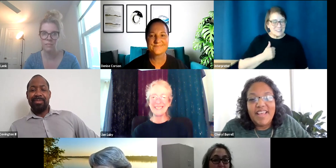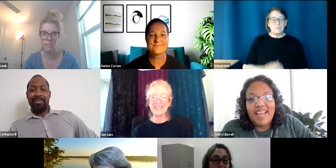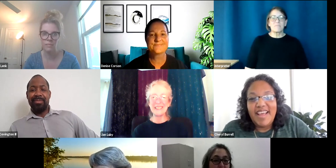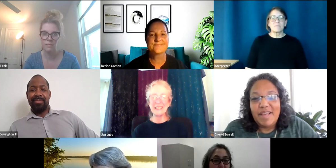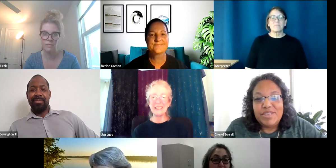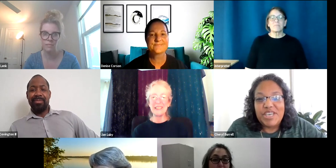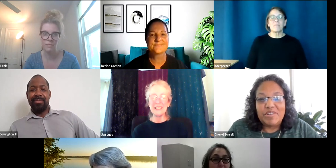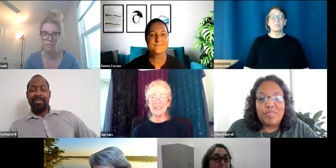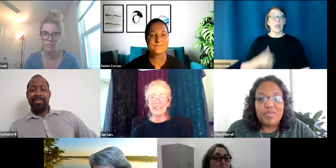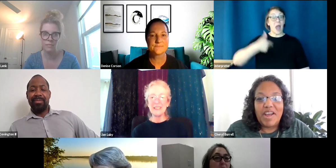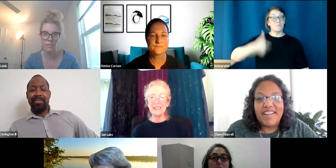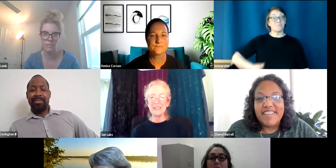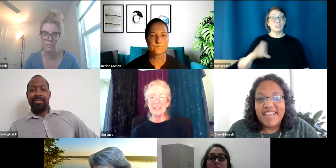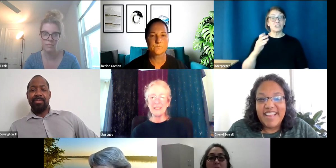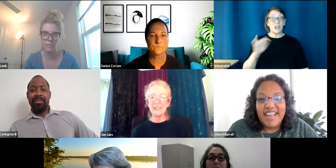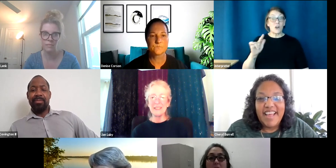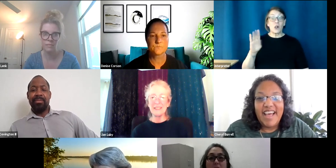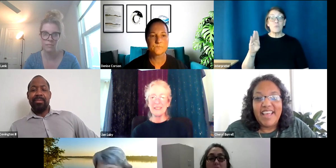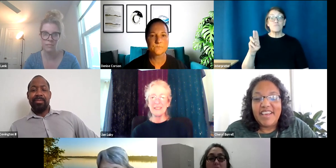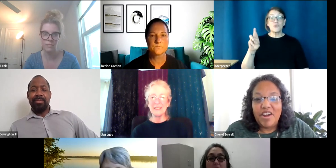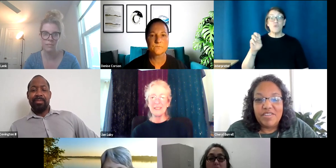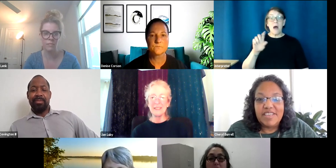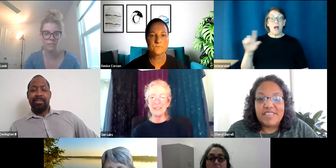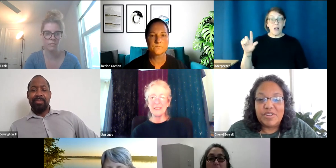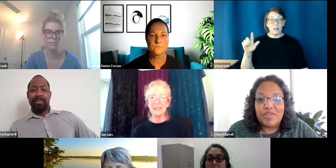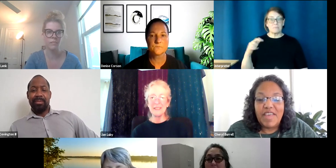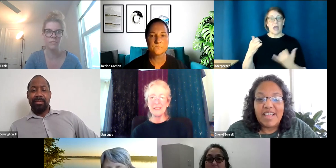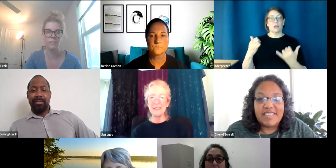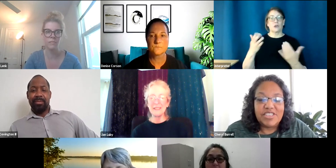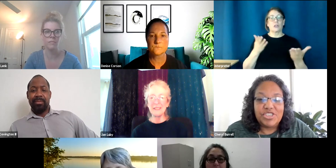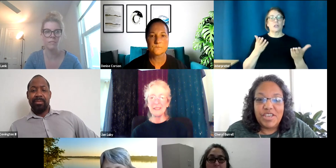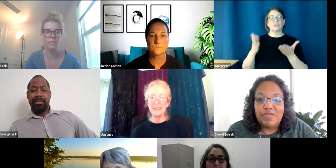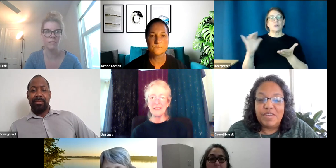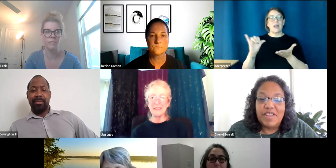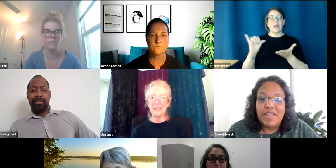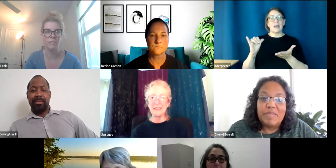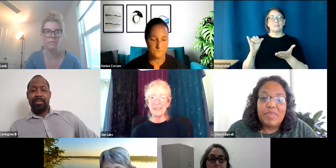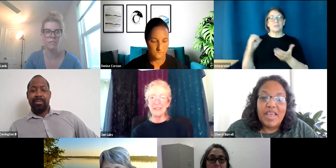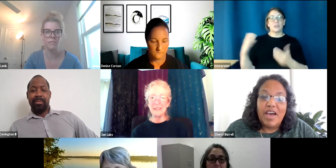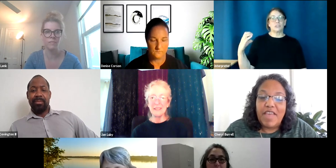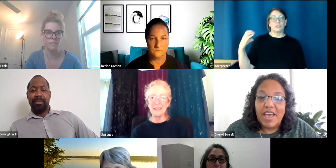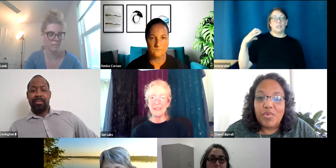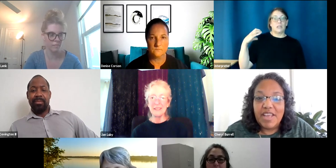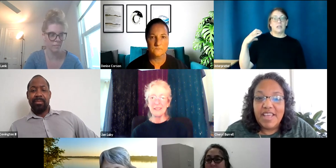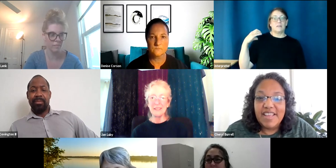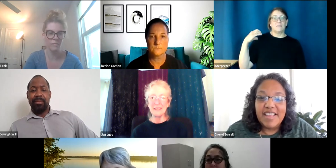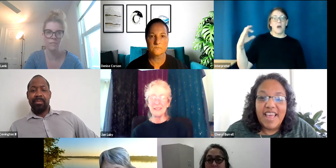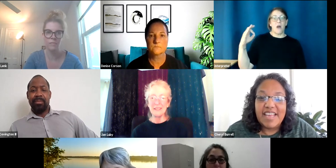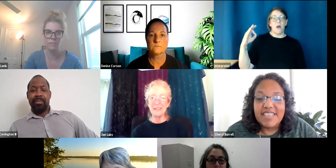I'm Cheryl Burrell. I currently serve as the Chief of Equity and